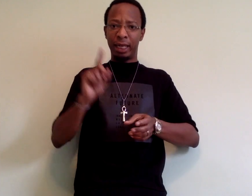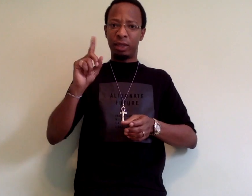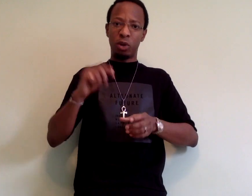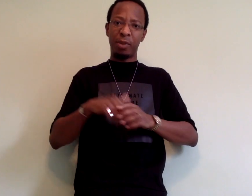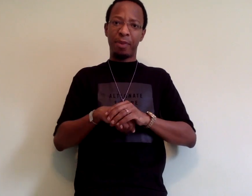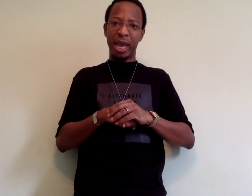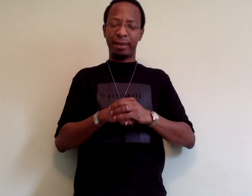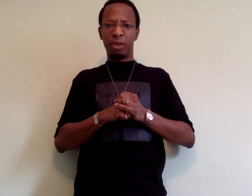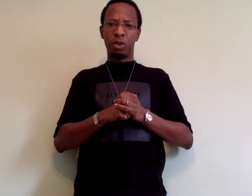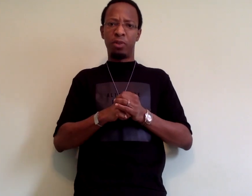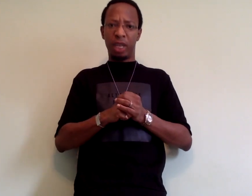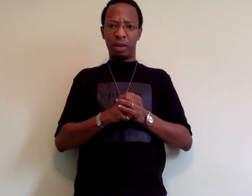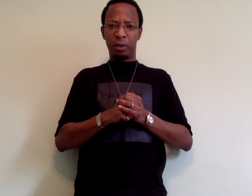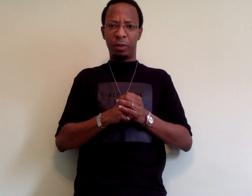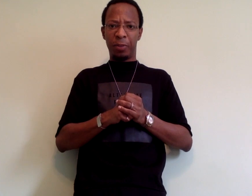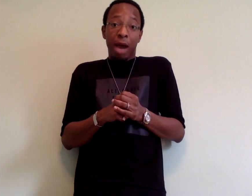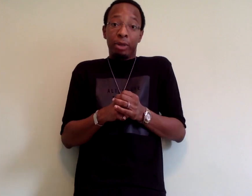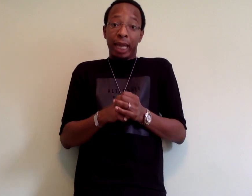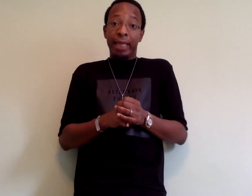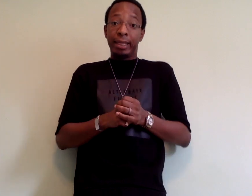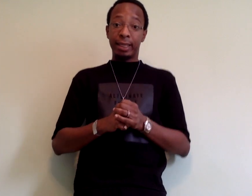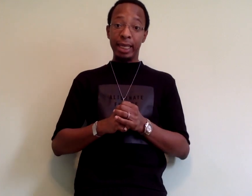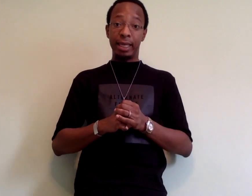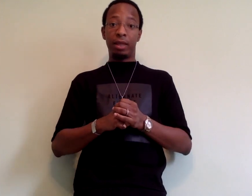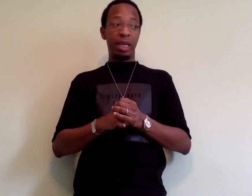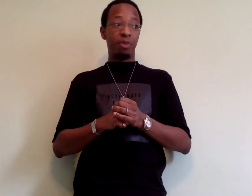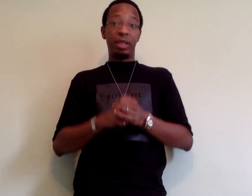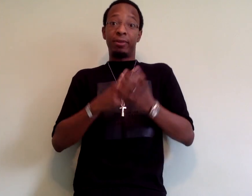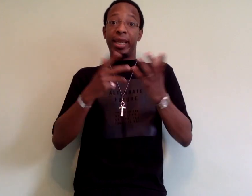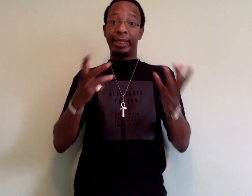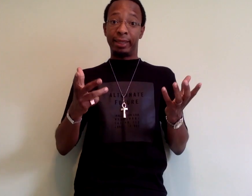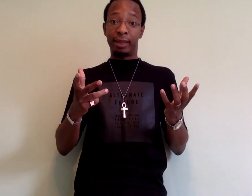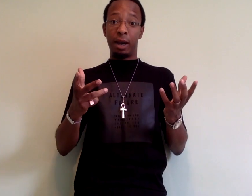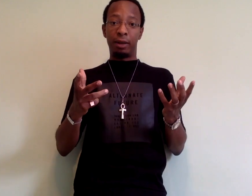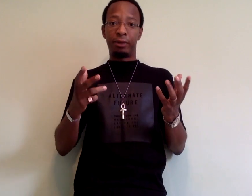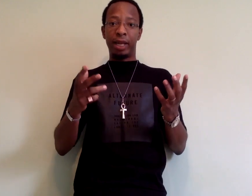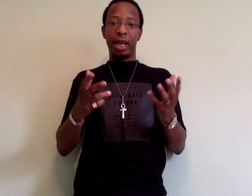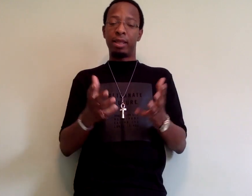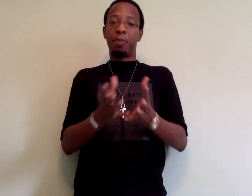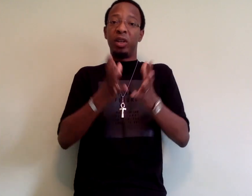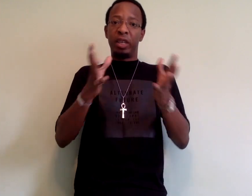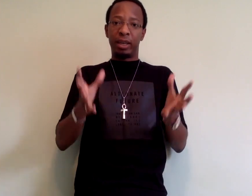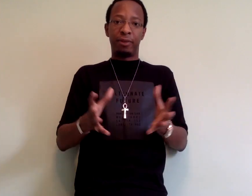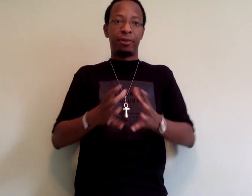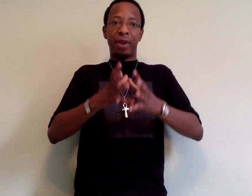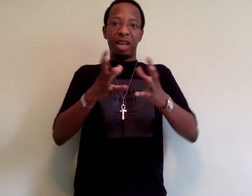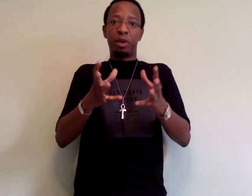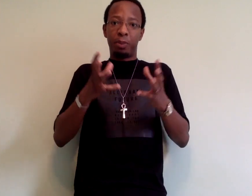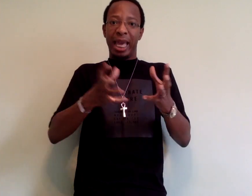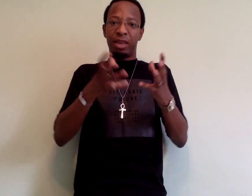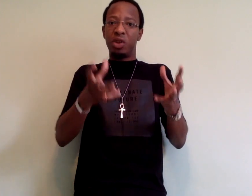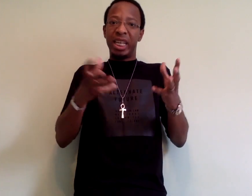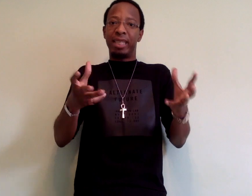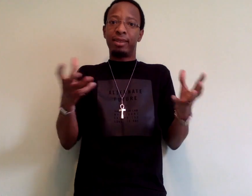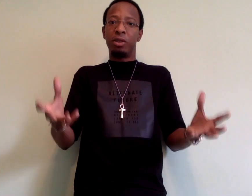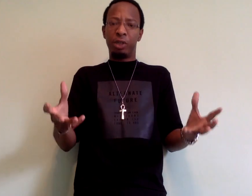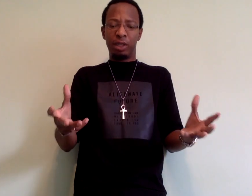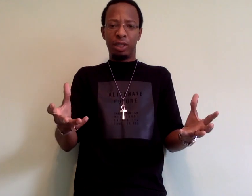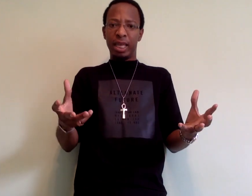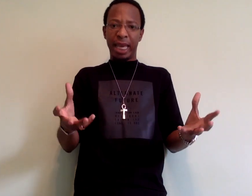at least one of my past YouTube videos. I would like to see the preservation of and the building of viable black community institutions that